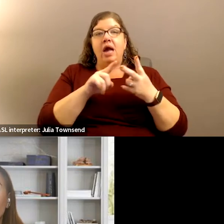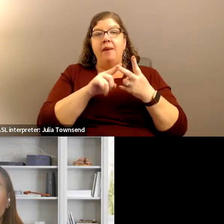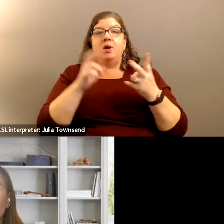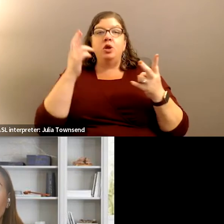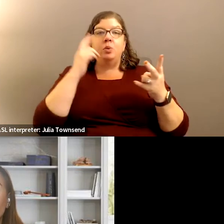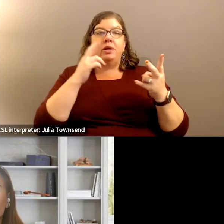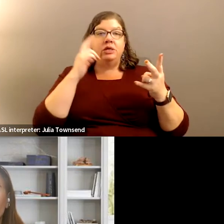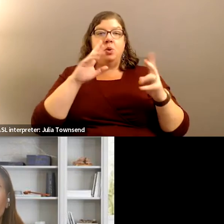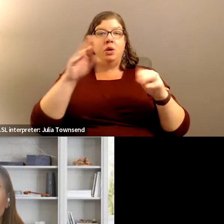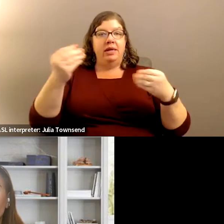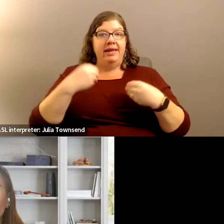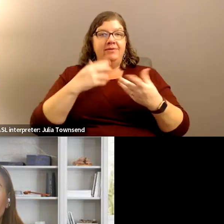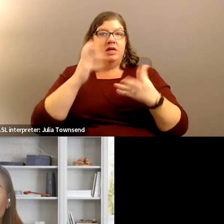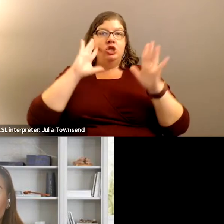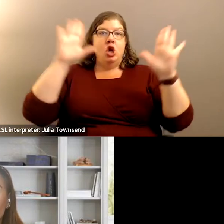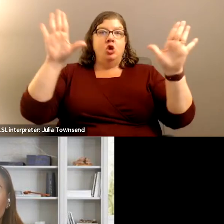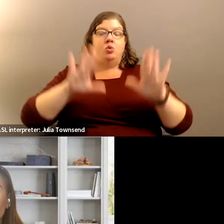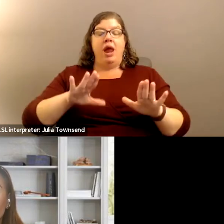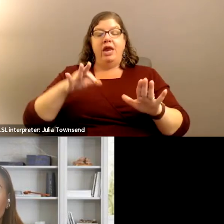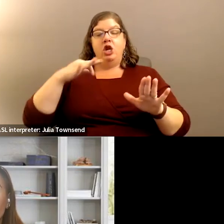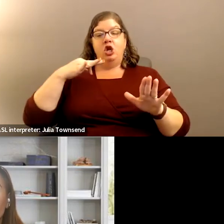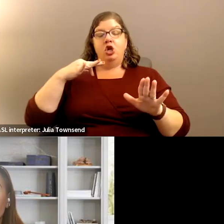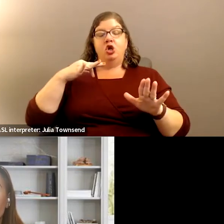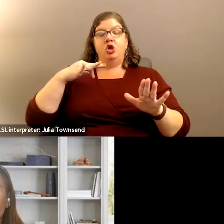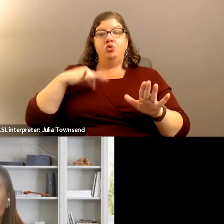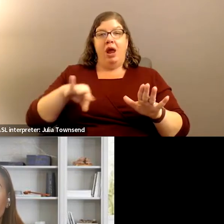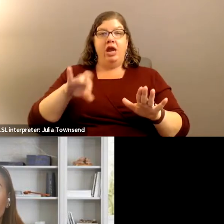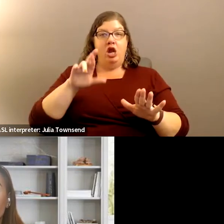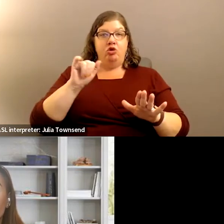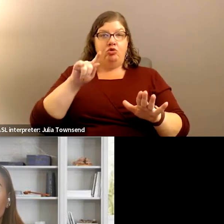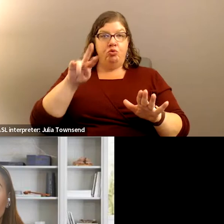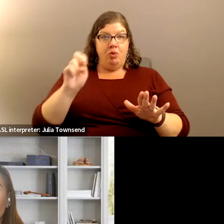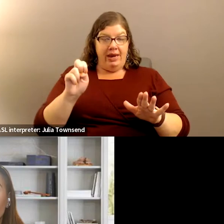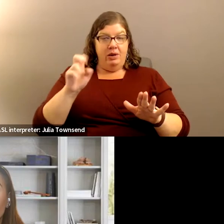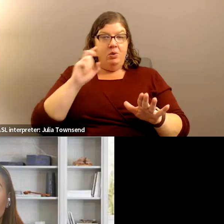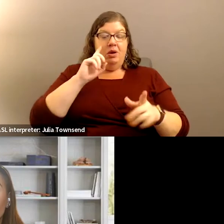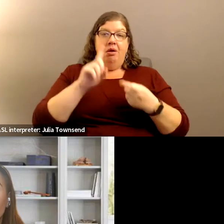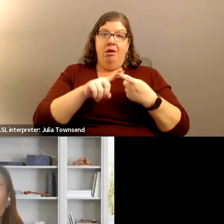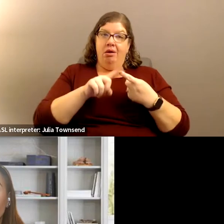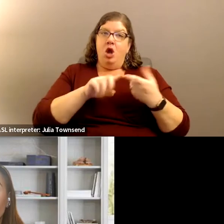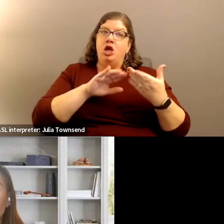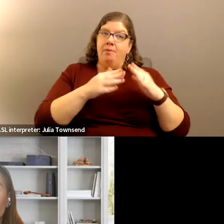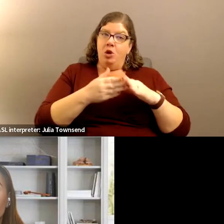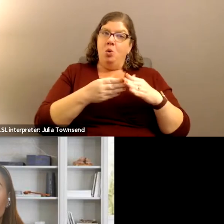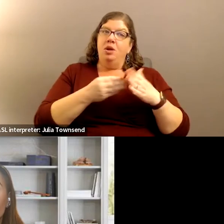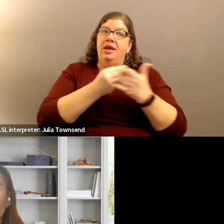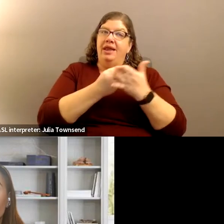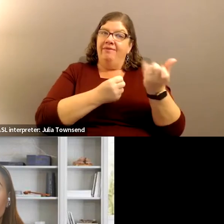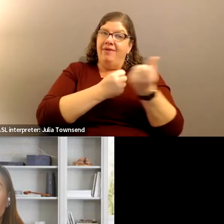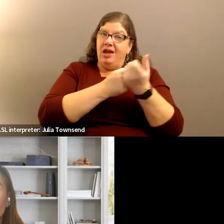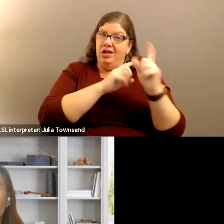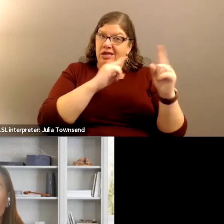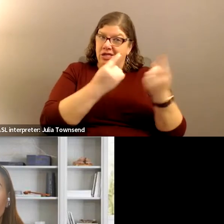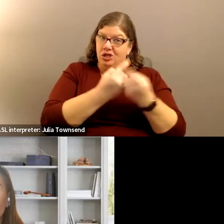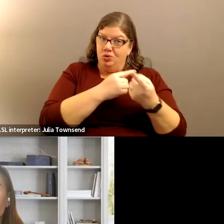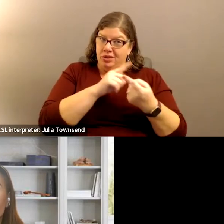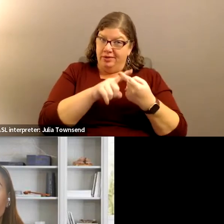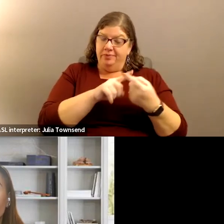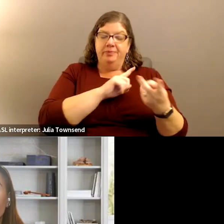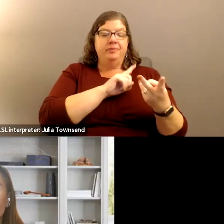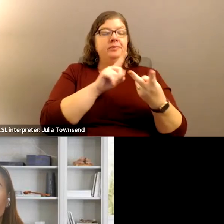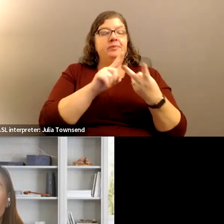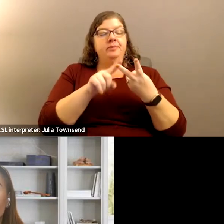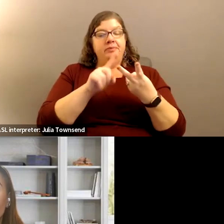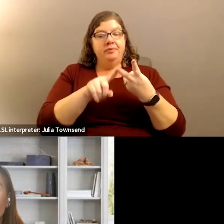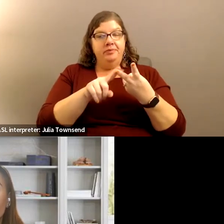were given such a great credit rating was, one, was the fact that we are a community-funded district. Number